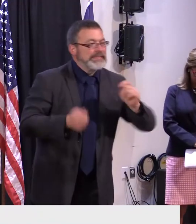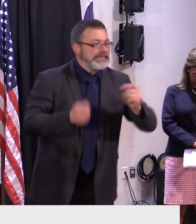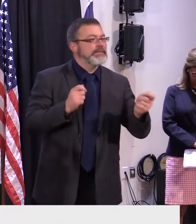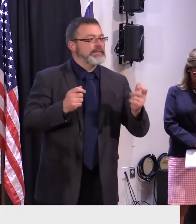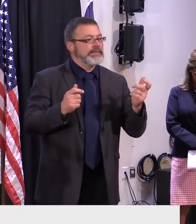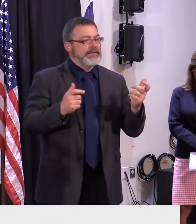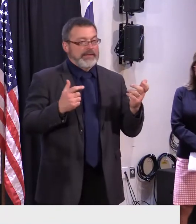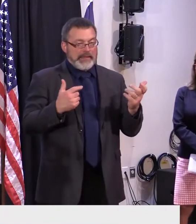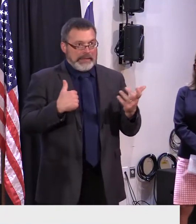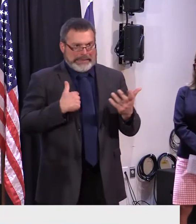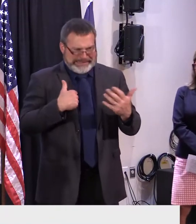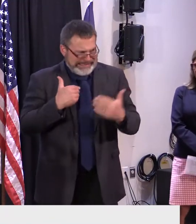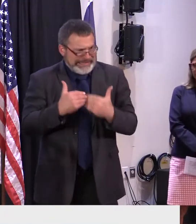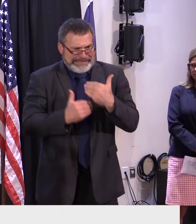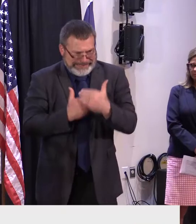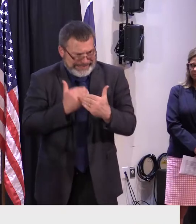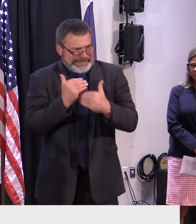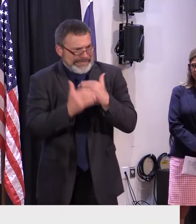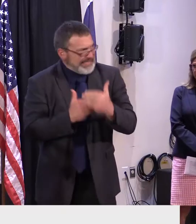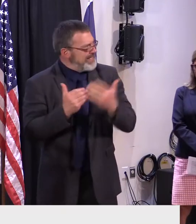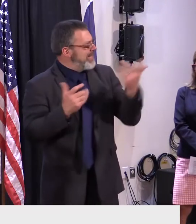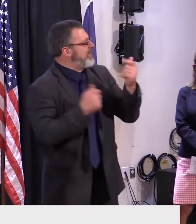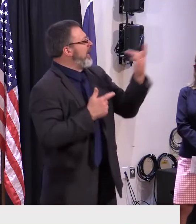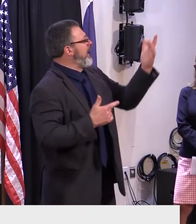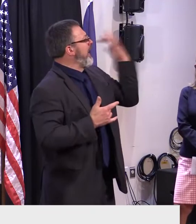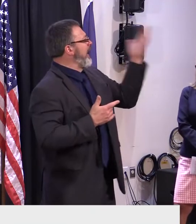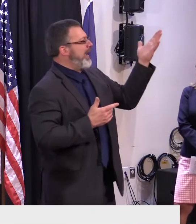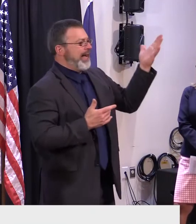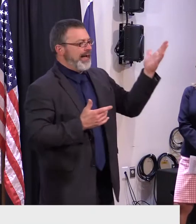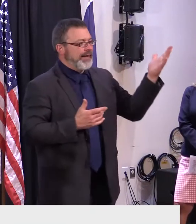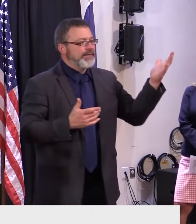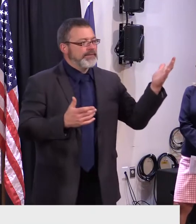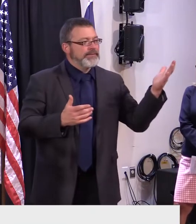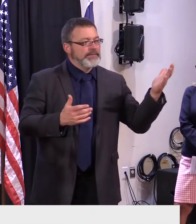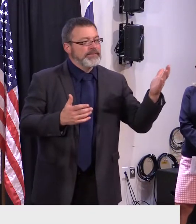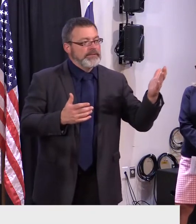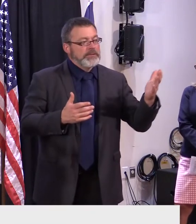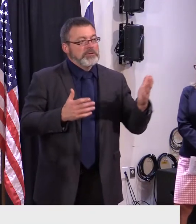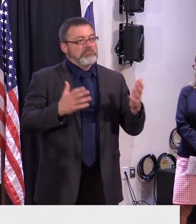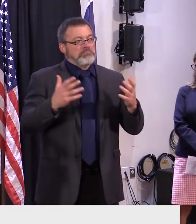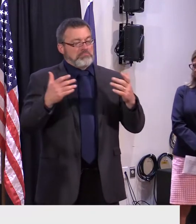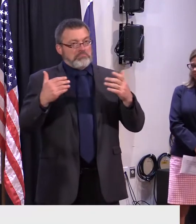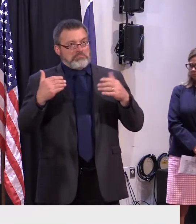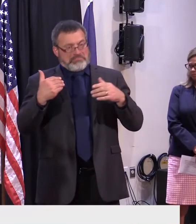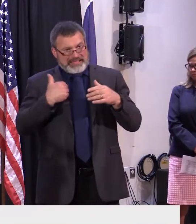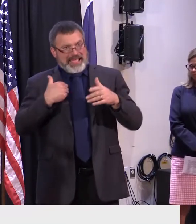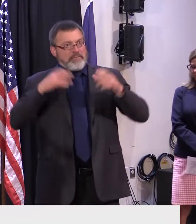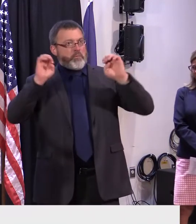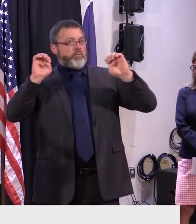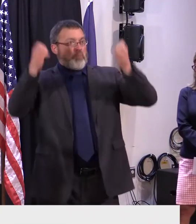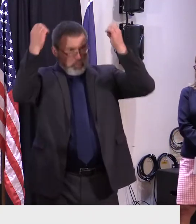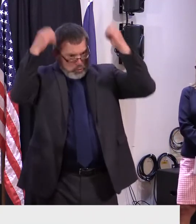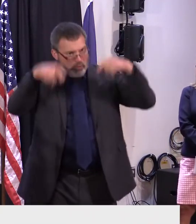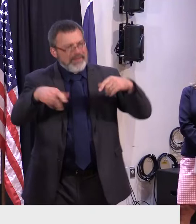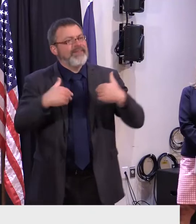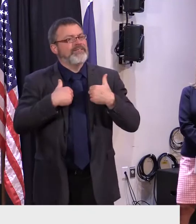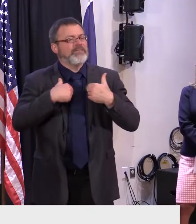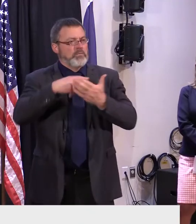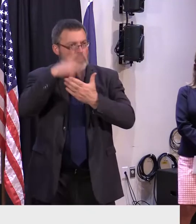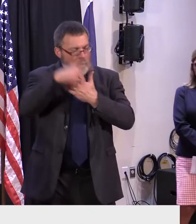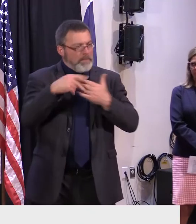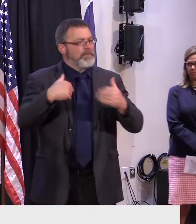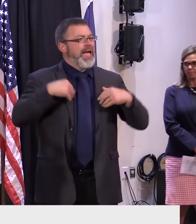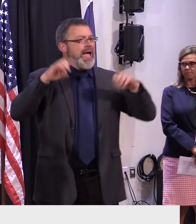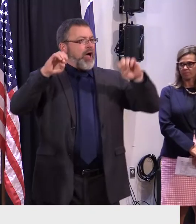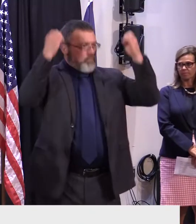So, again, this was an emergency program with emergency funding that wasn't intended to go on in